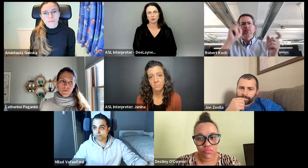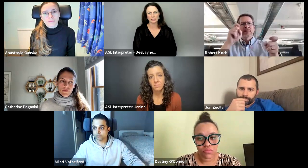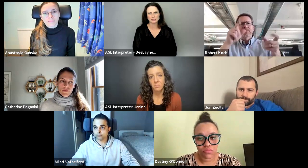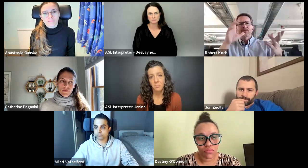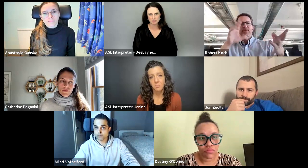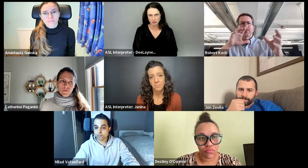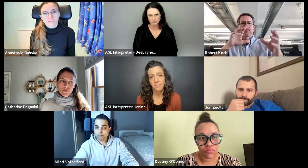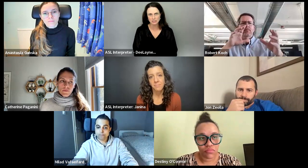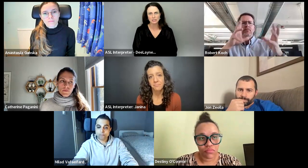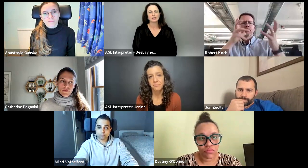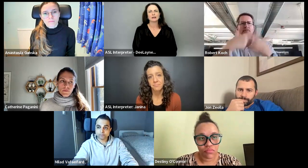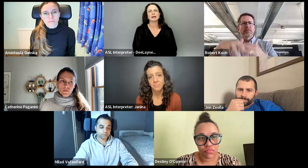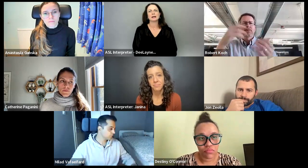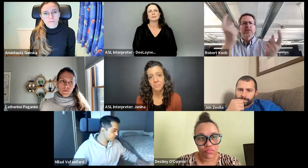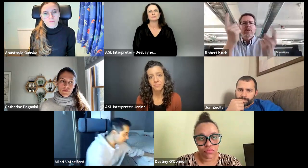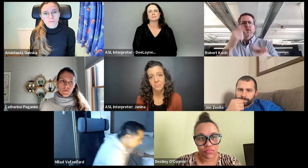organize themselves.